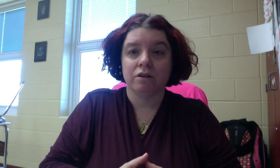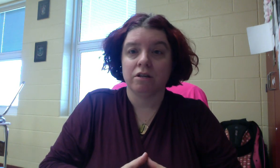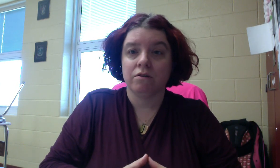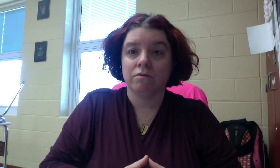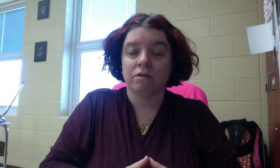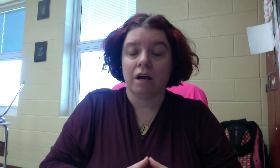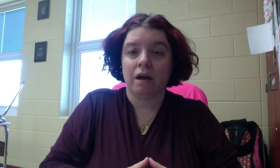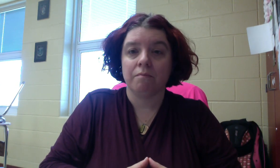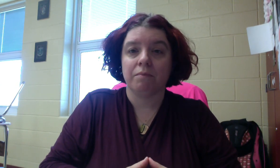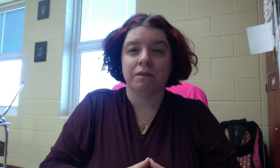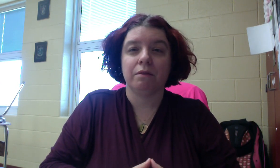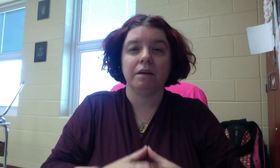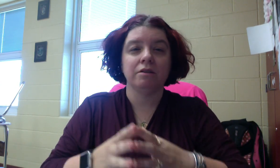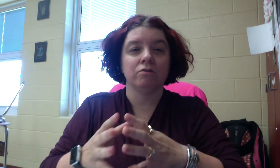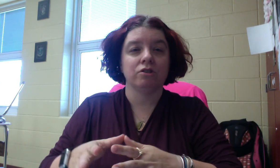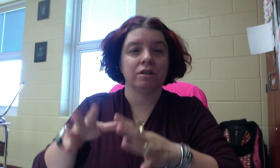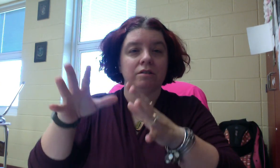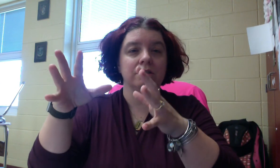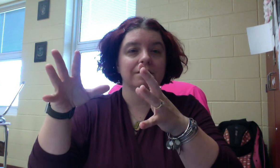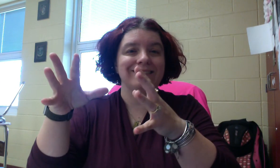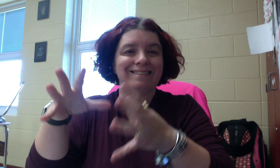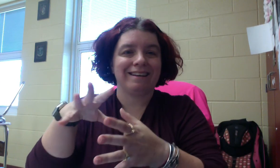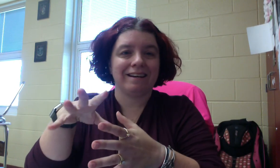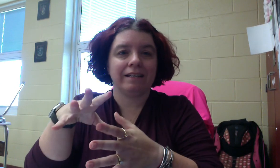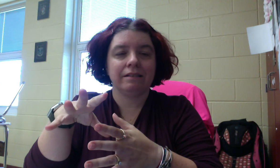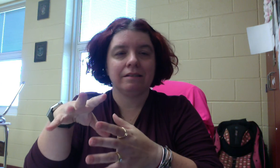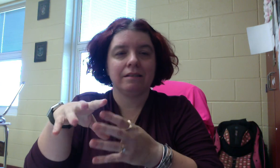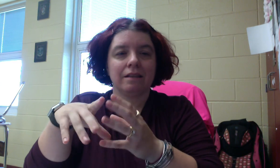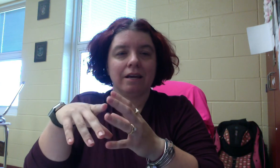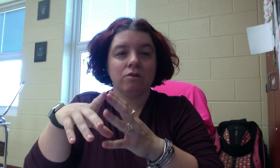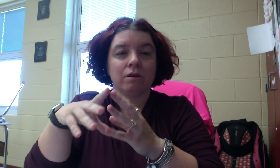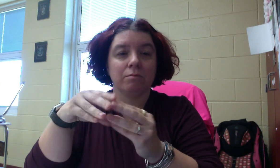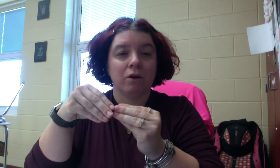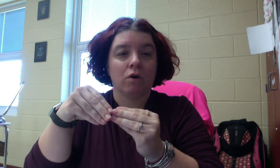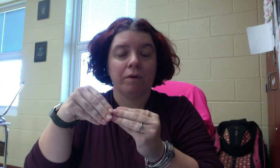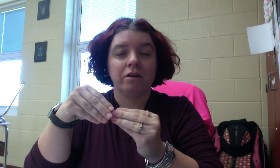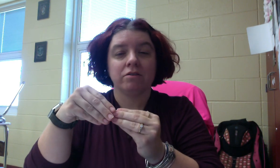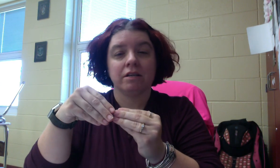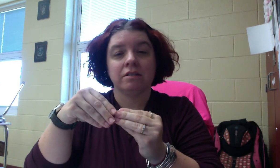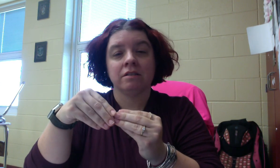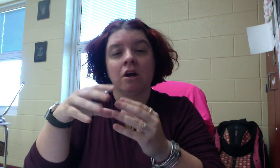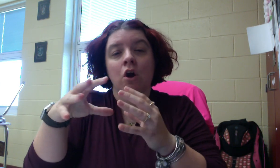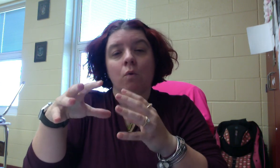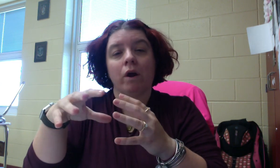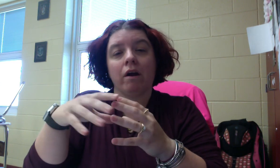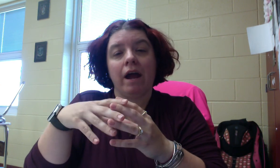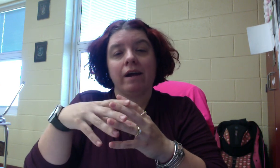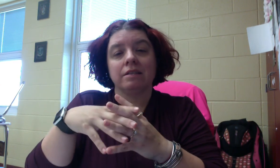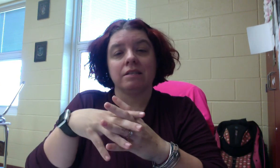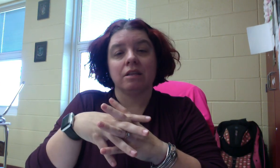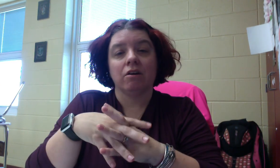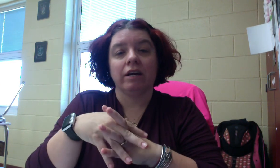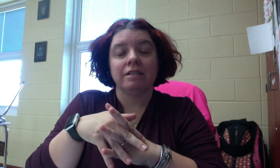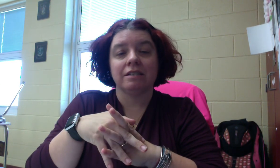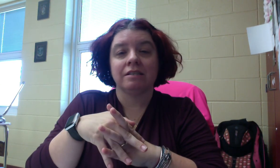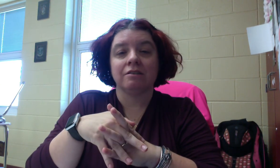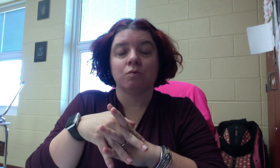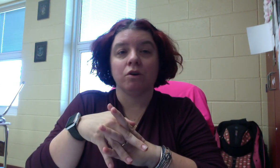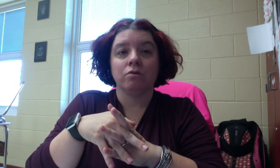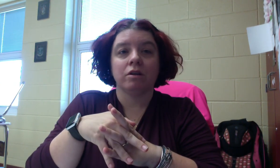can use. But these are just signs that you can incorporate in your sentences. Whereas there are instances where you can